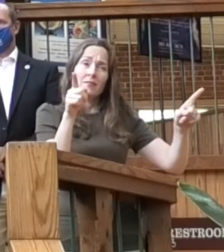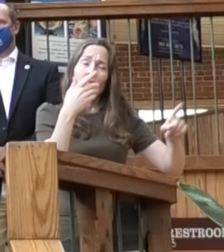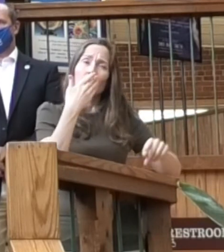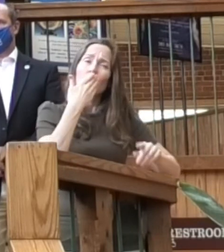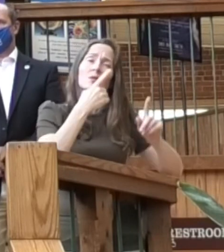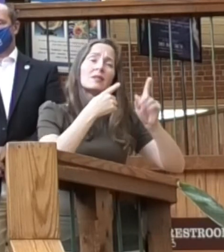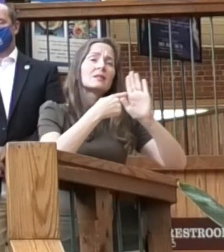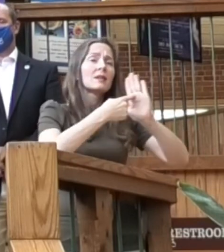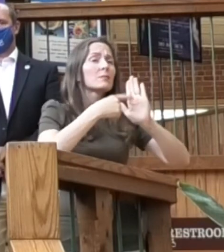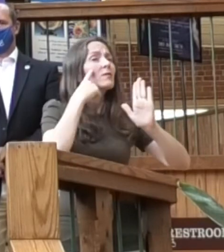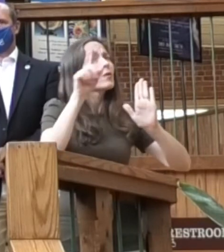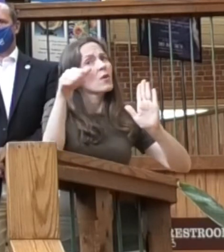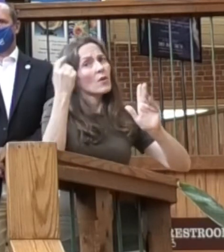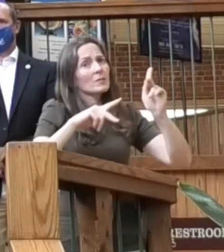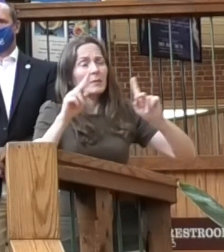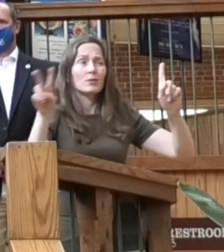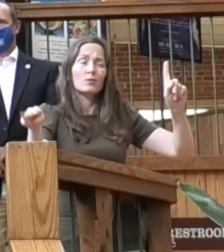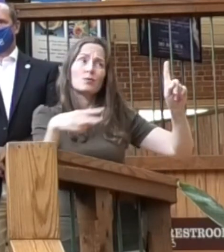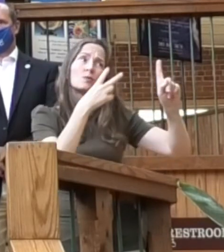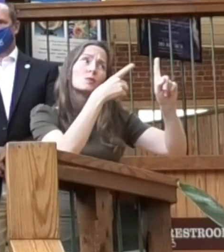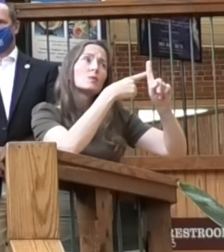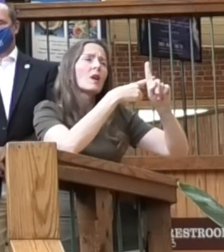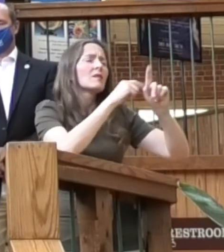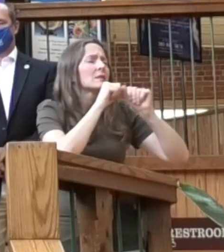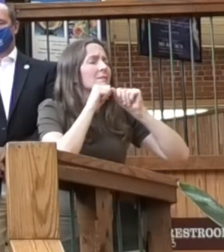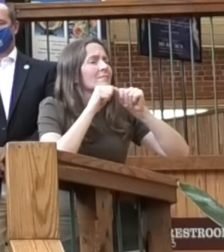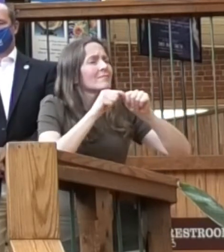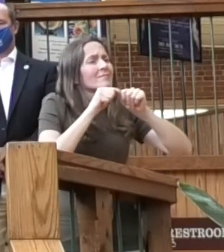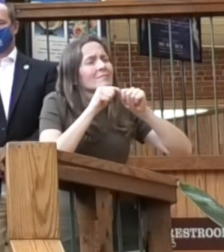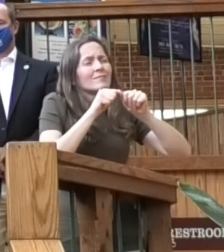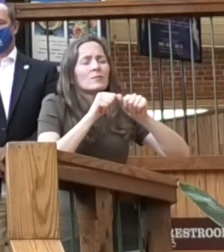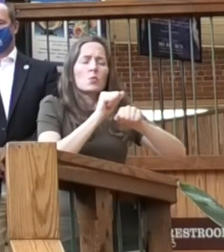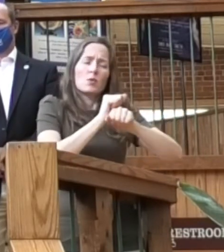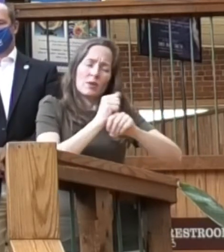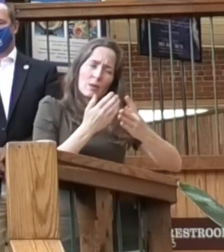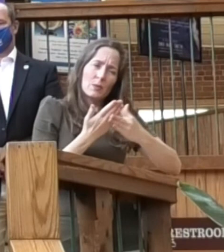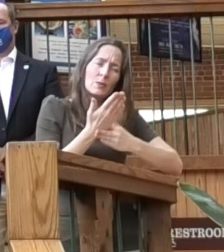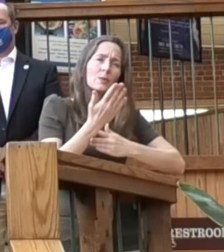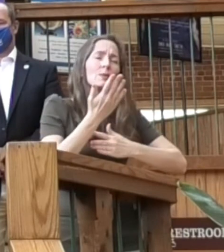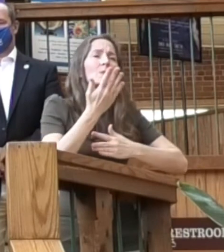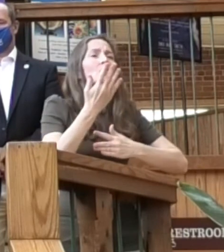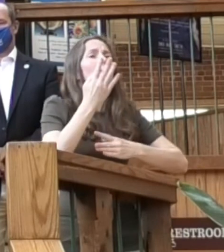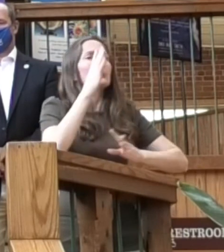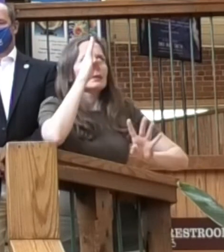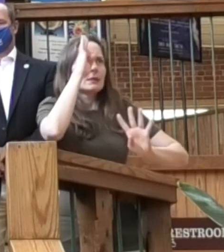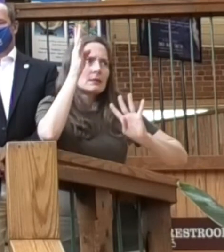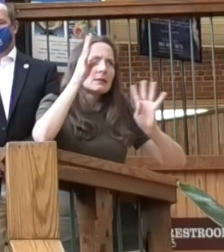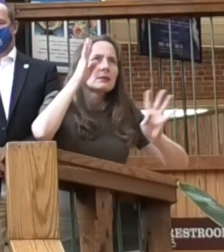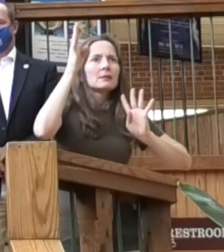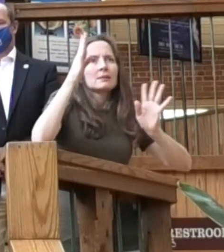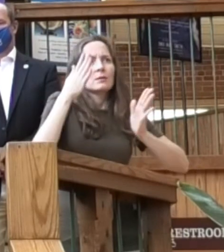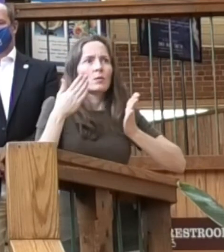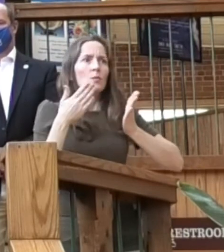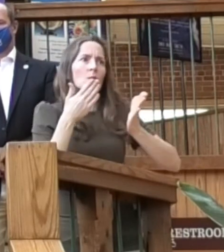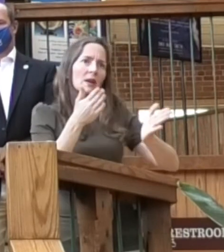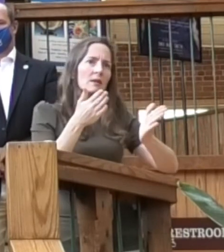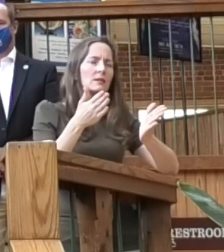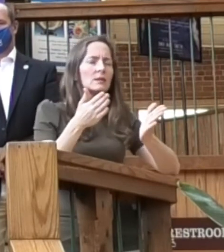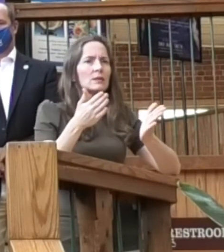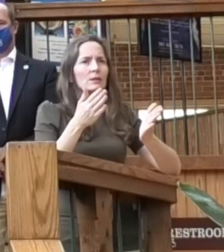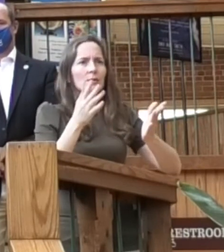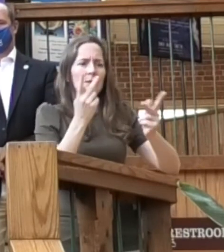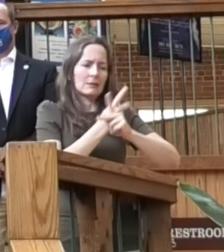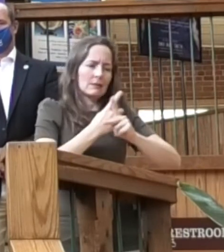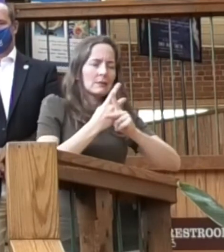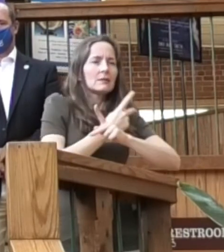resilience, and of working through in innovative creative ways through this difficult time. I